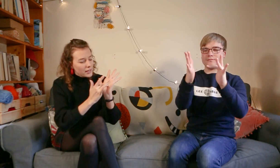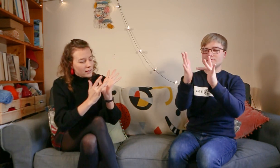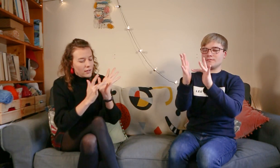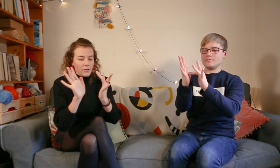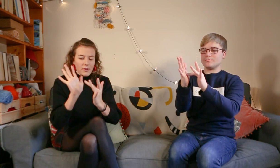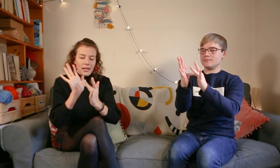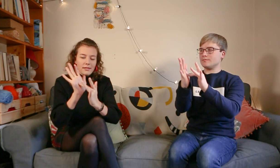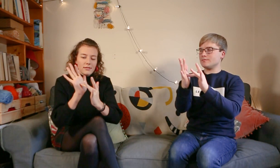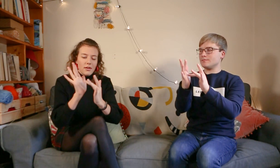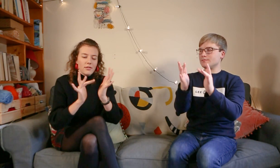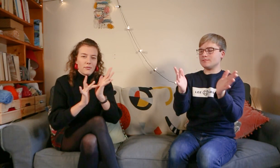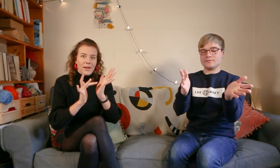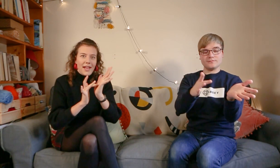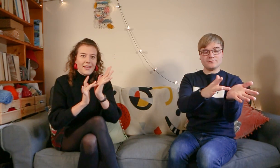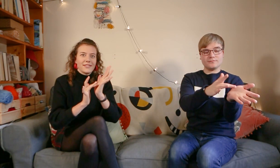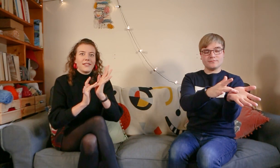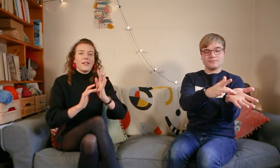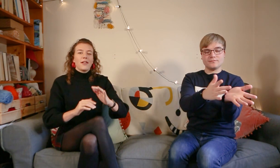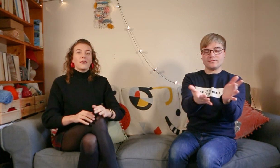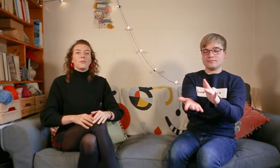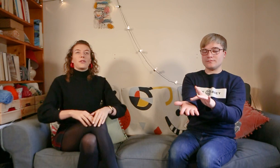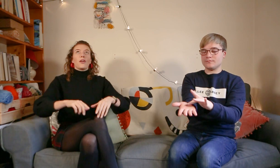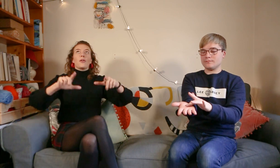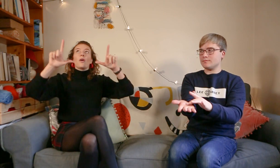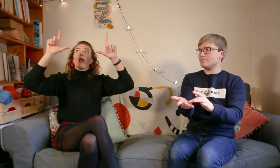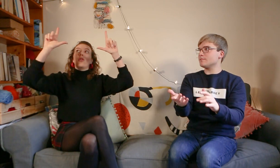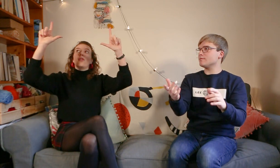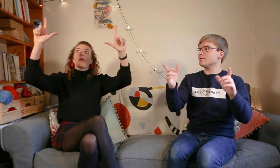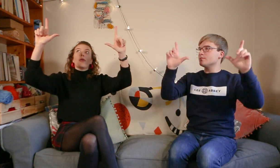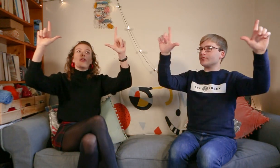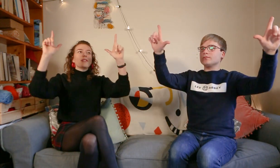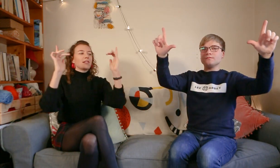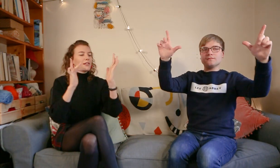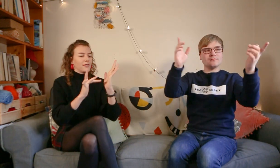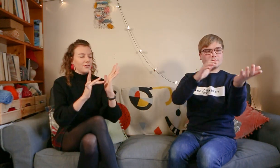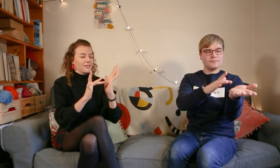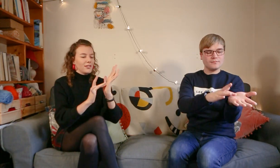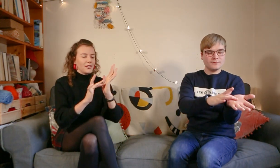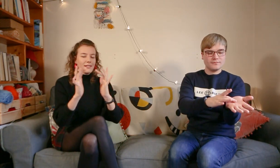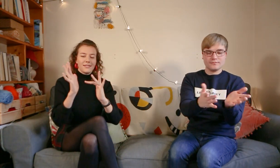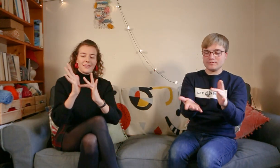on the inside of my hand. So we go Lord Jesus.